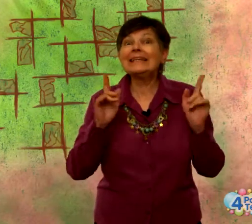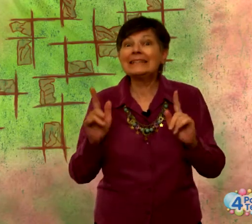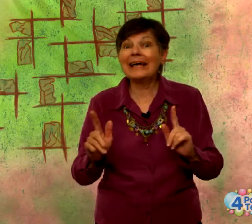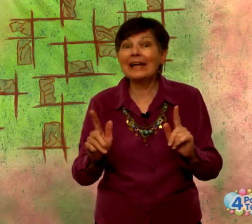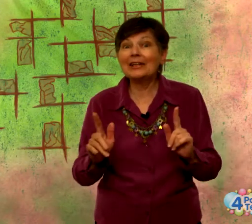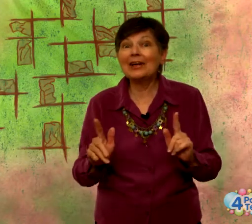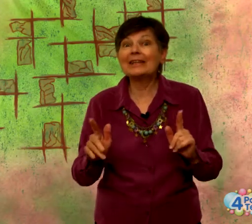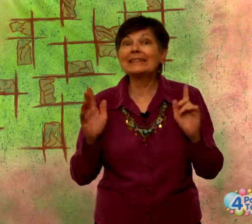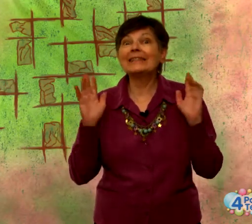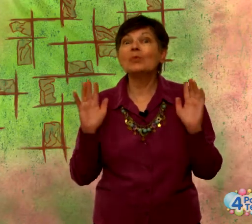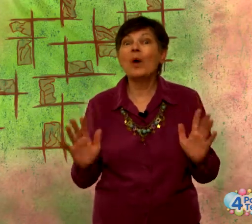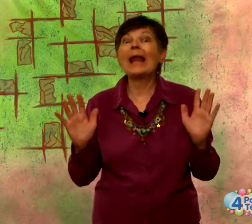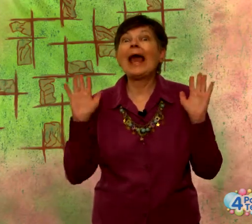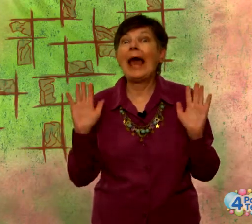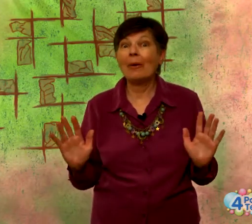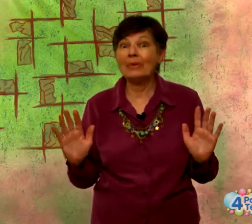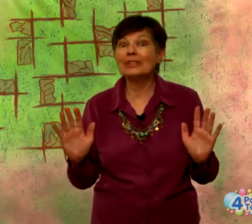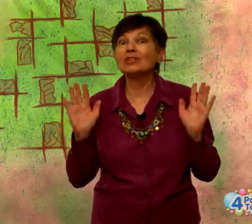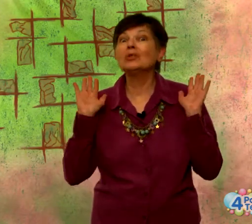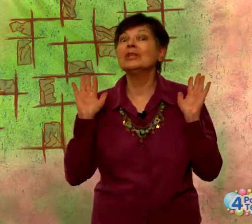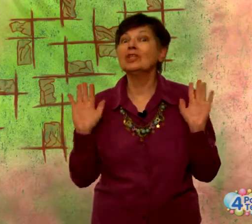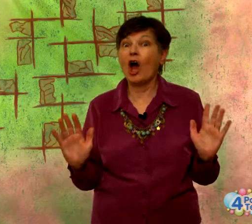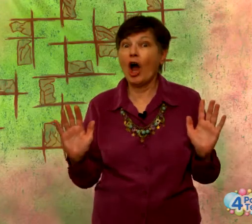and sing along to see what happens to the dog.